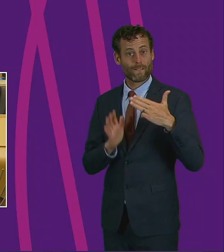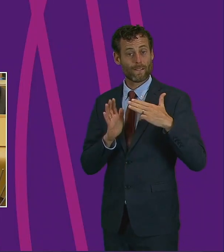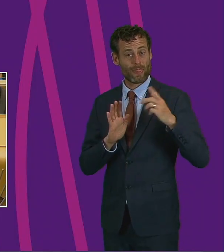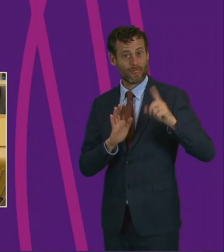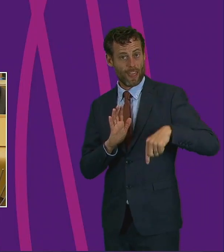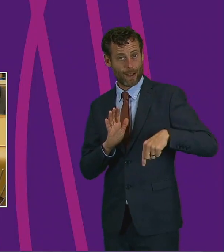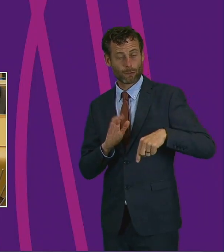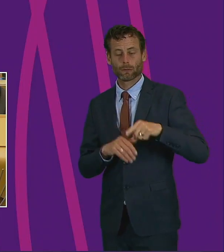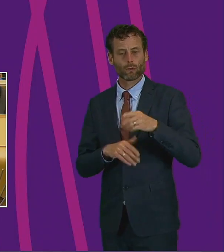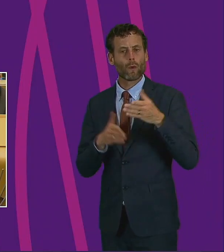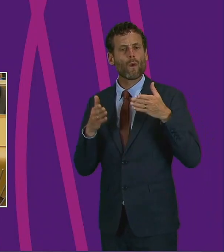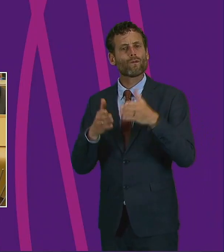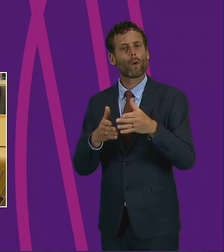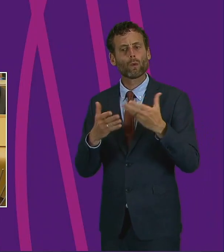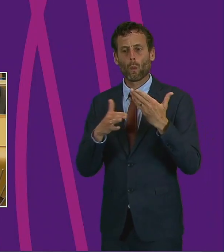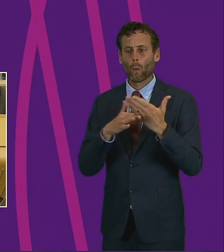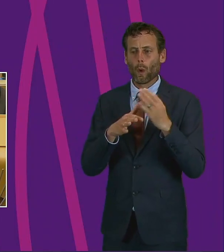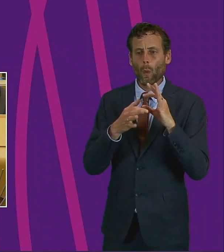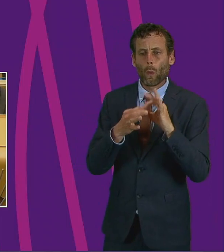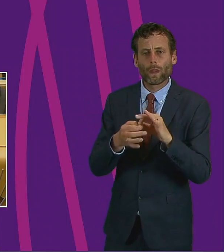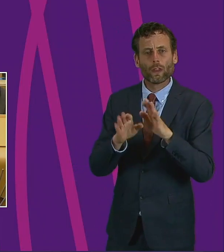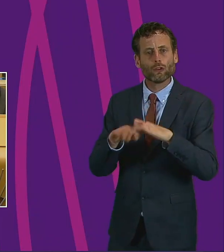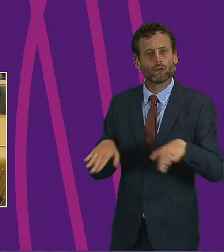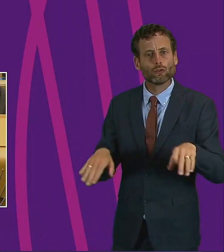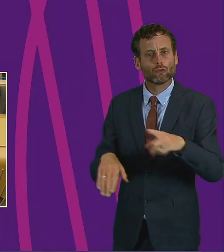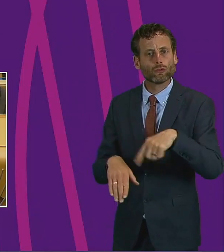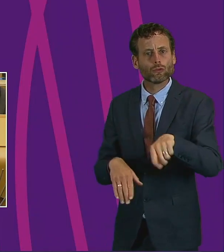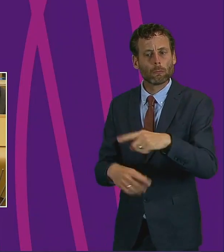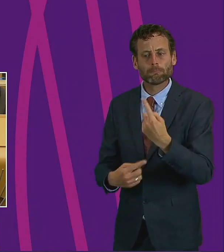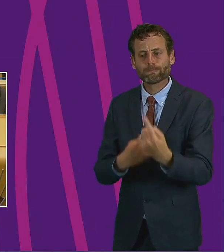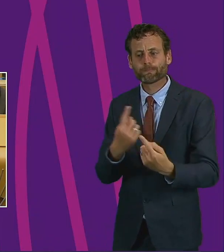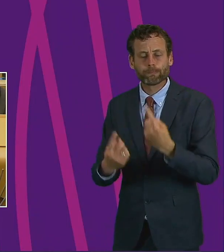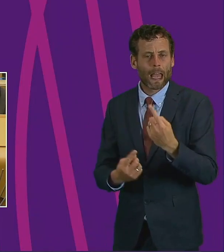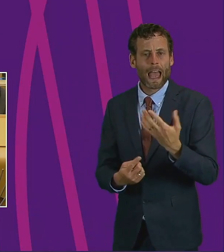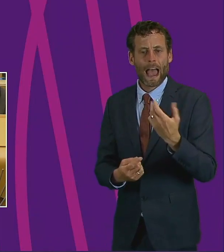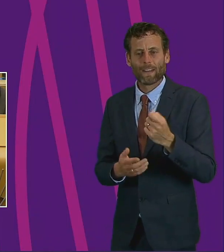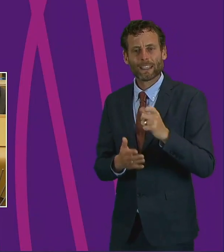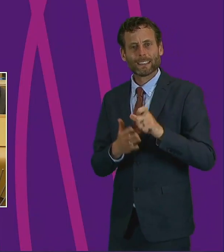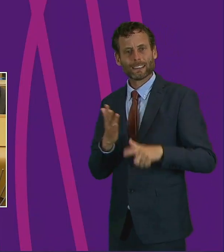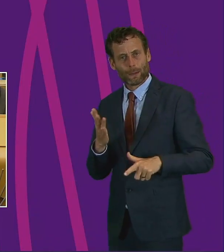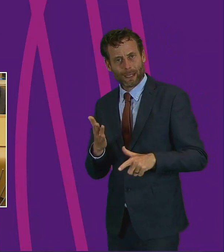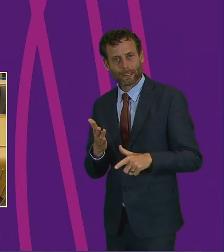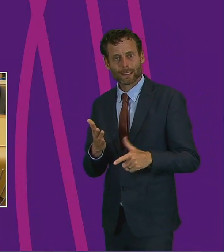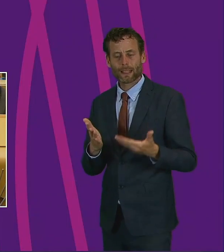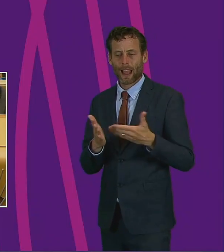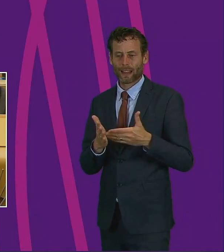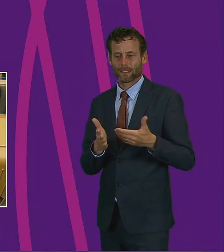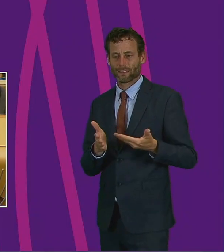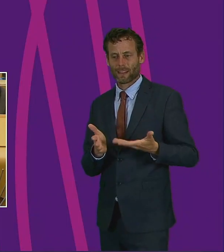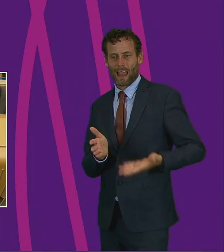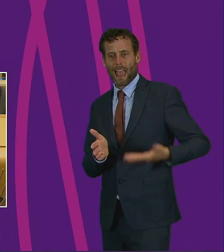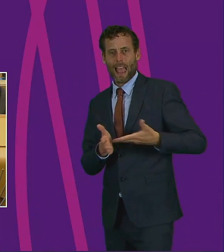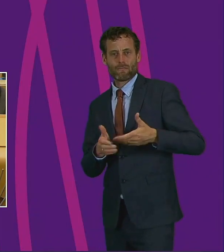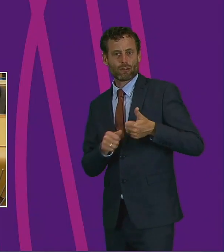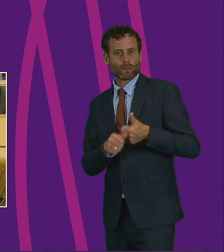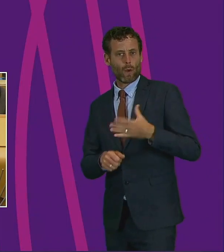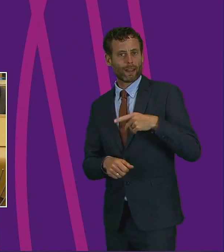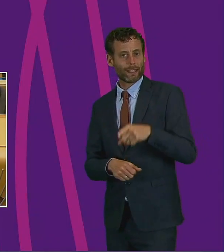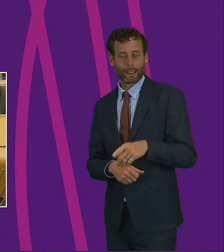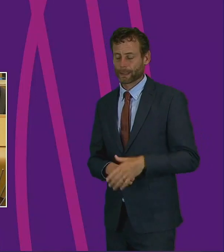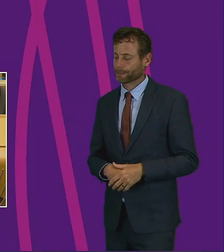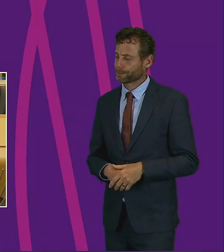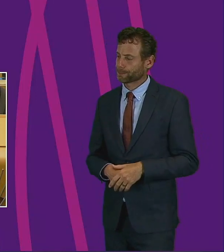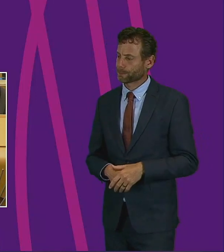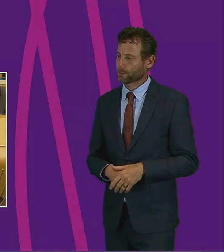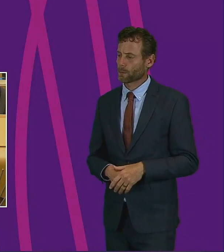on work with children who have disabilities and the additional support they need. But I